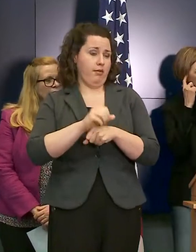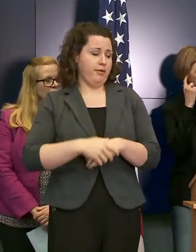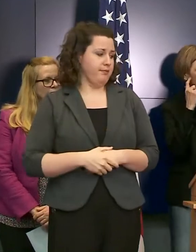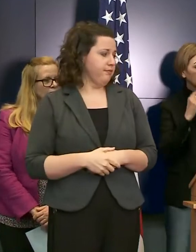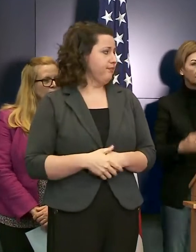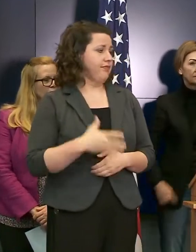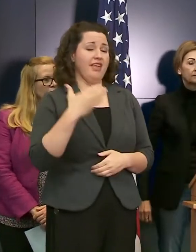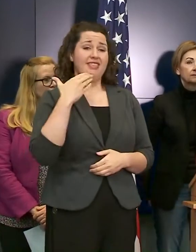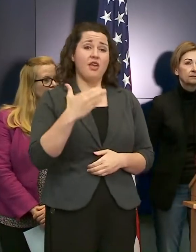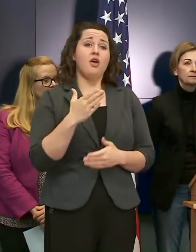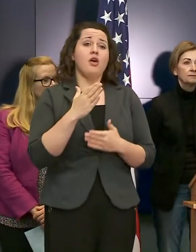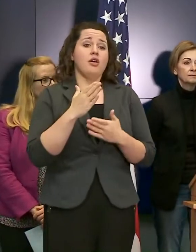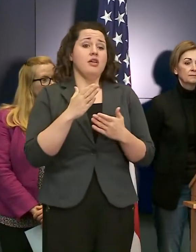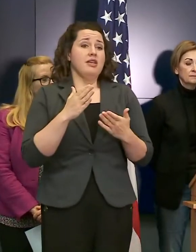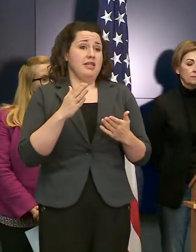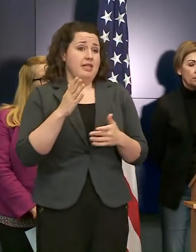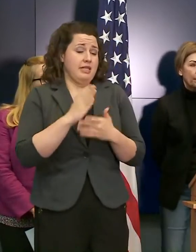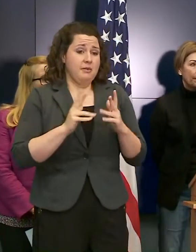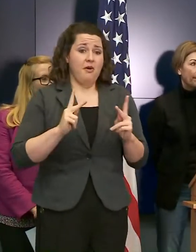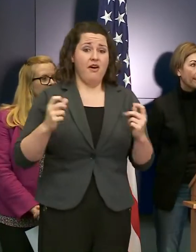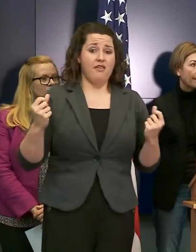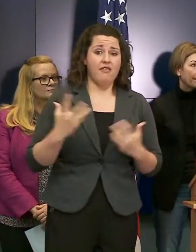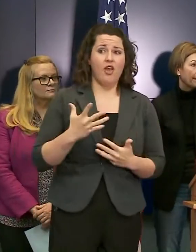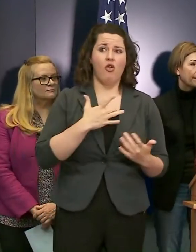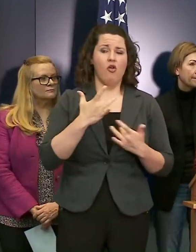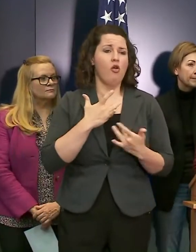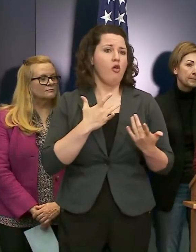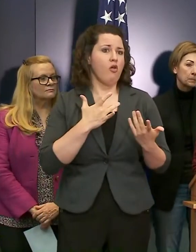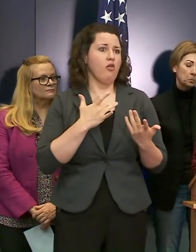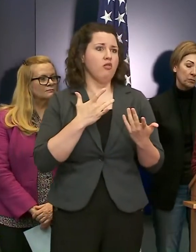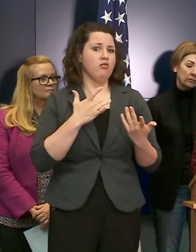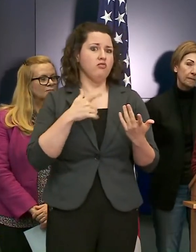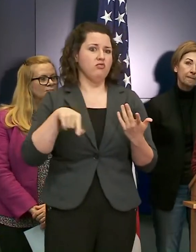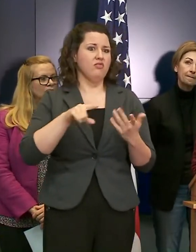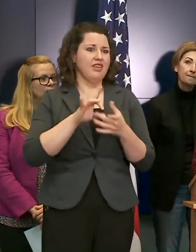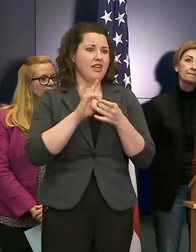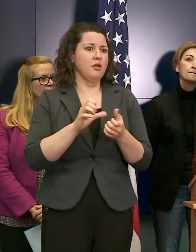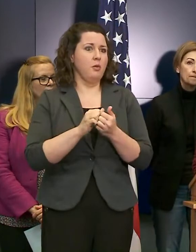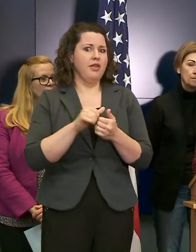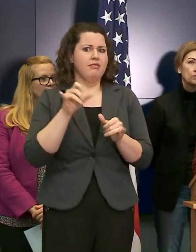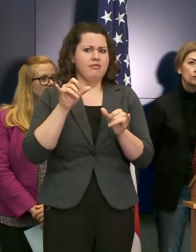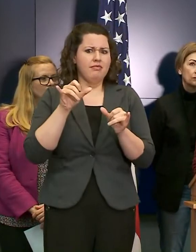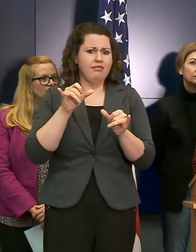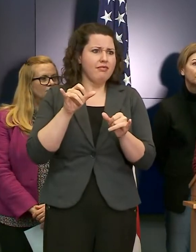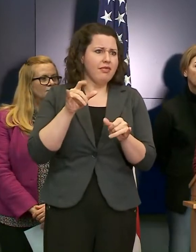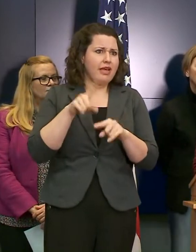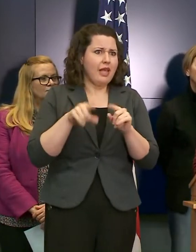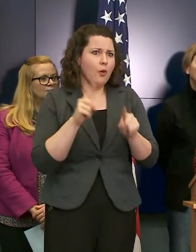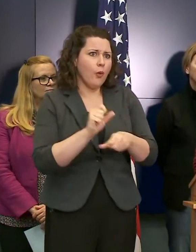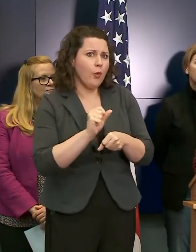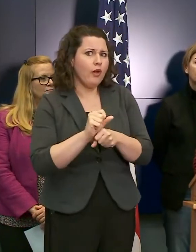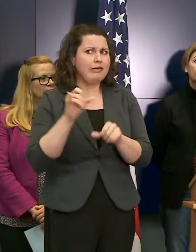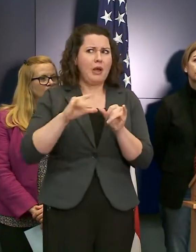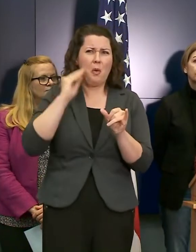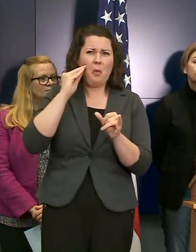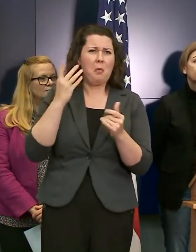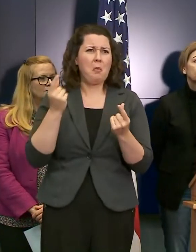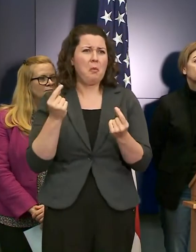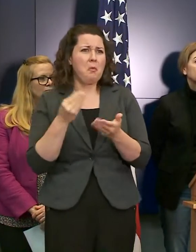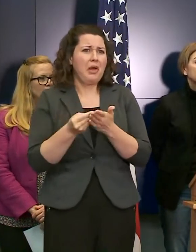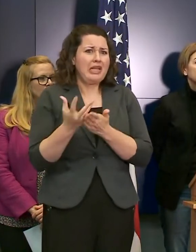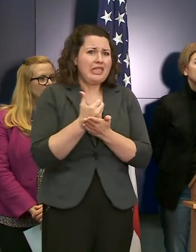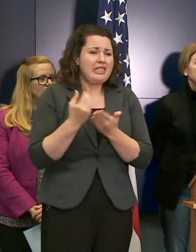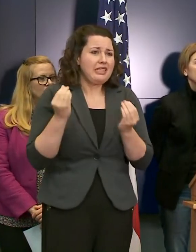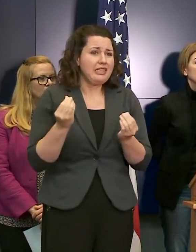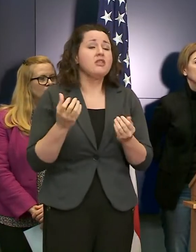Part of alleviating the fear and concerns that we see in our communities with regard to staying home from work were alleviated this morning